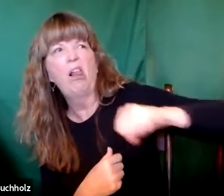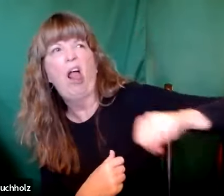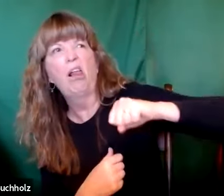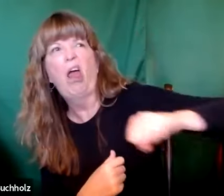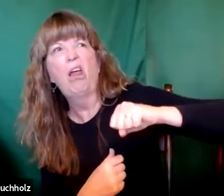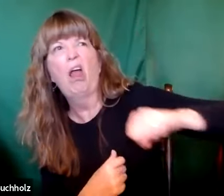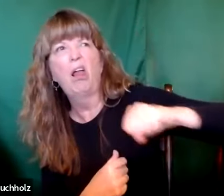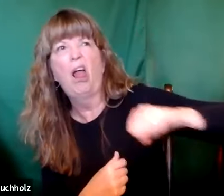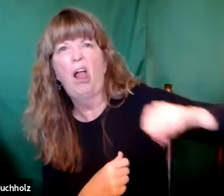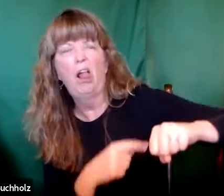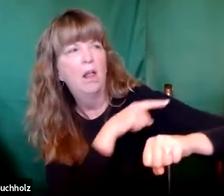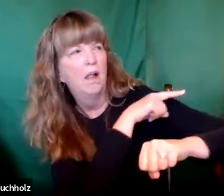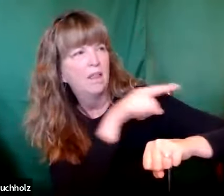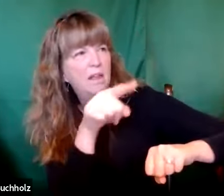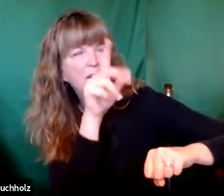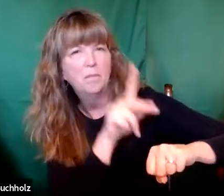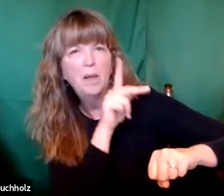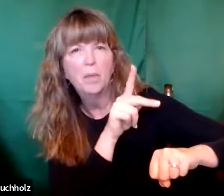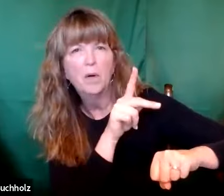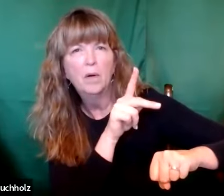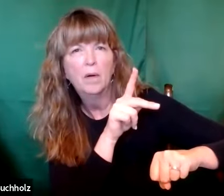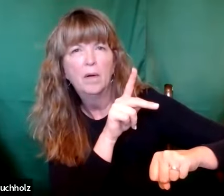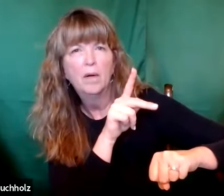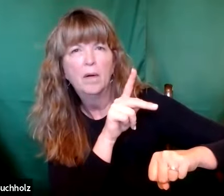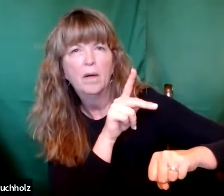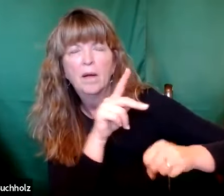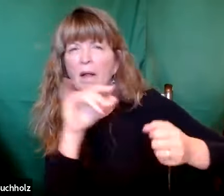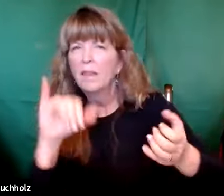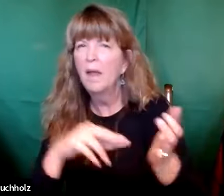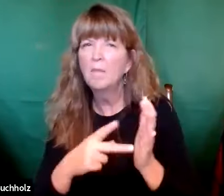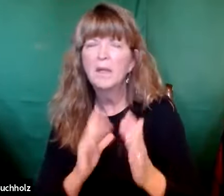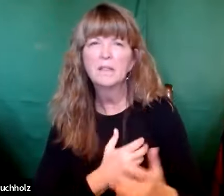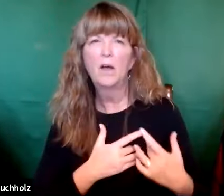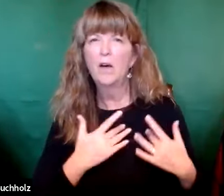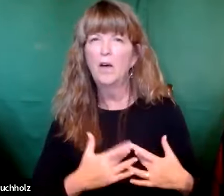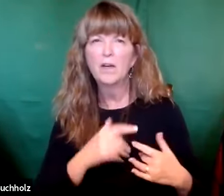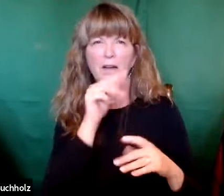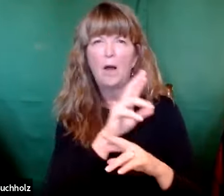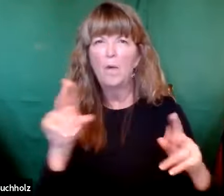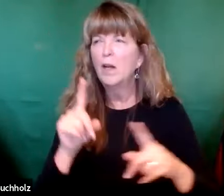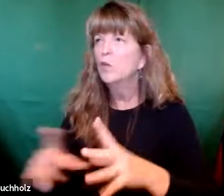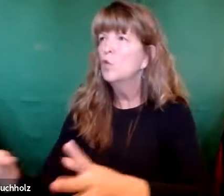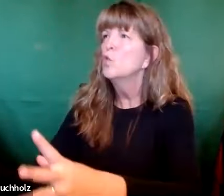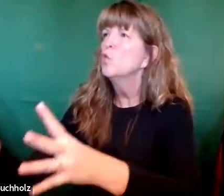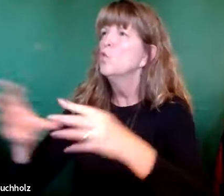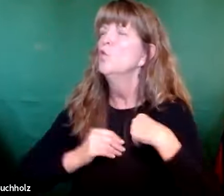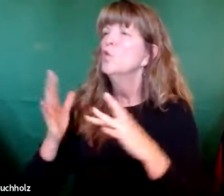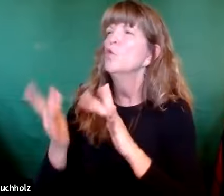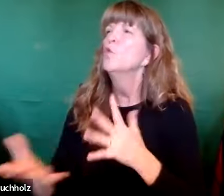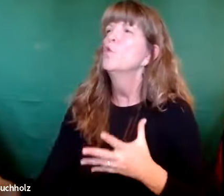Really, if we resist these stories and the experiences of these people in